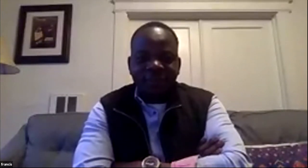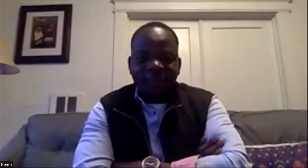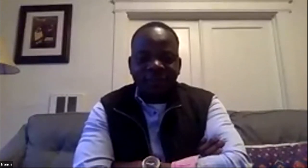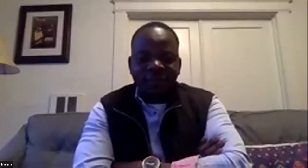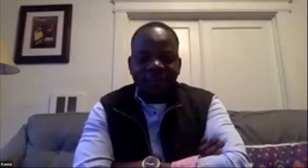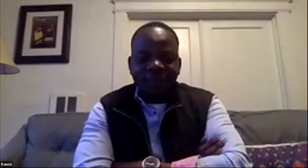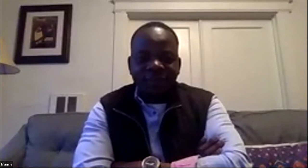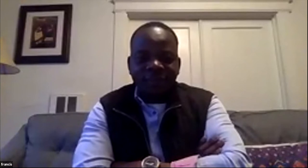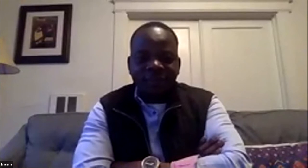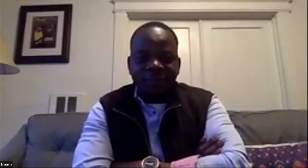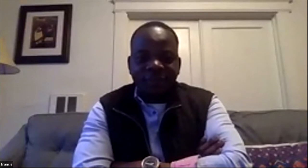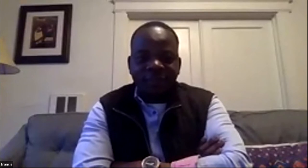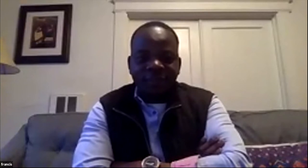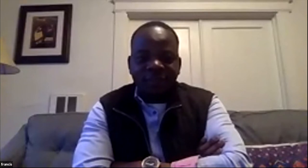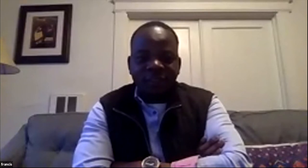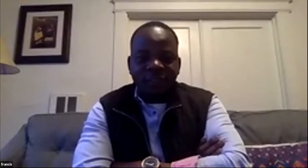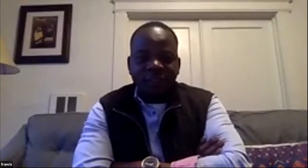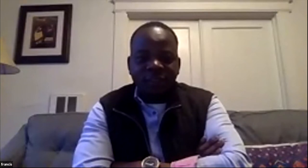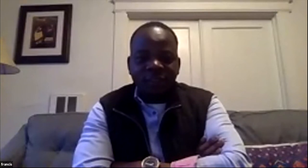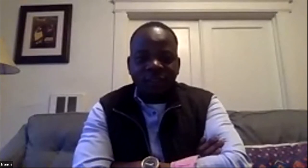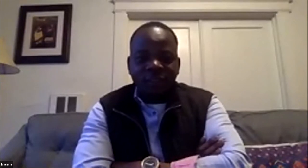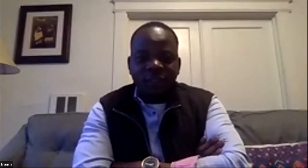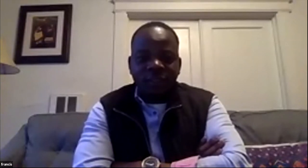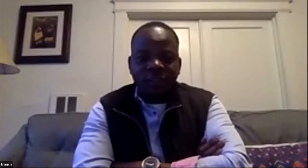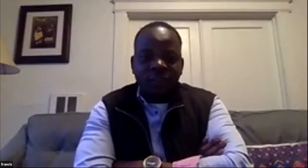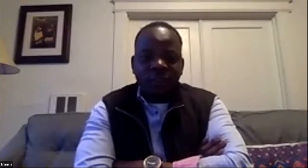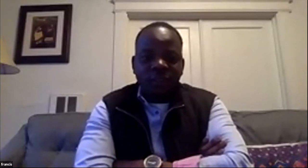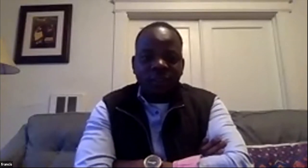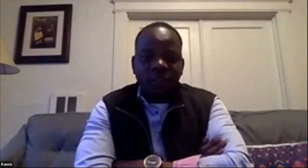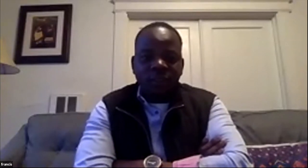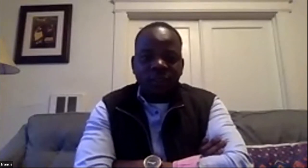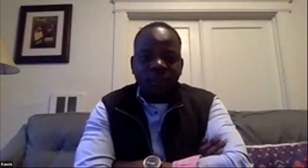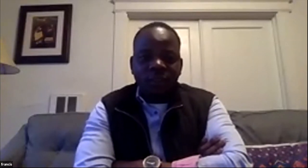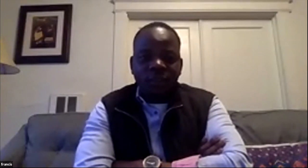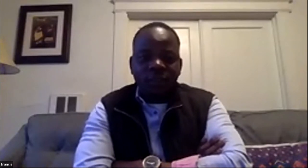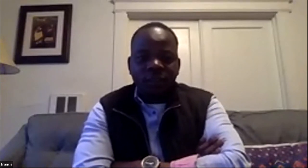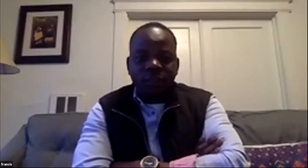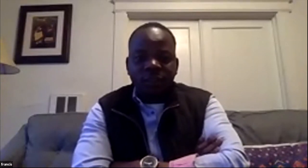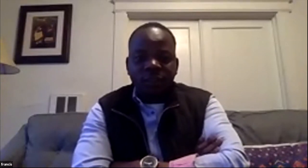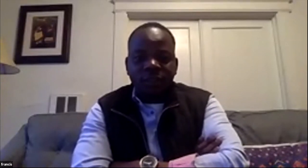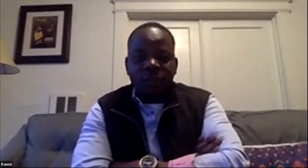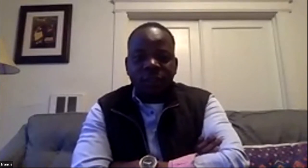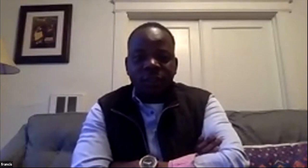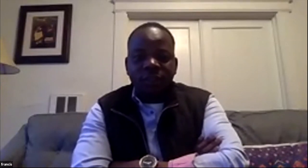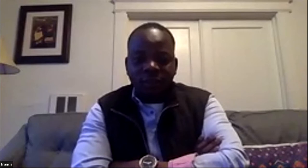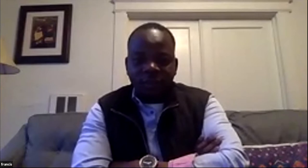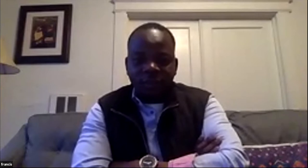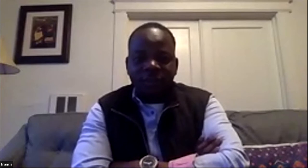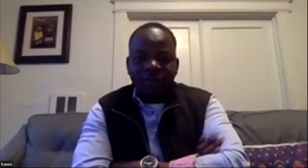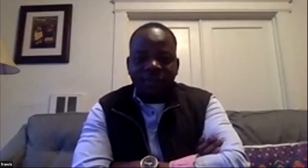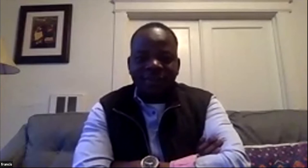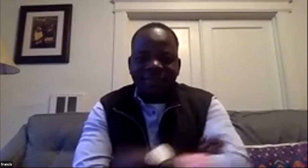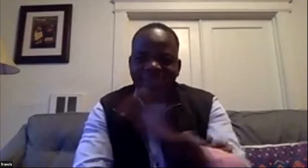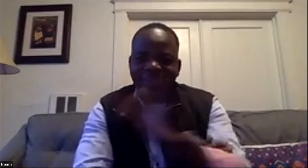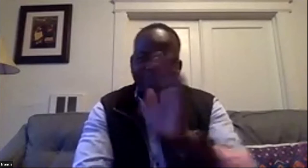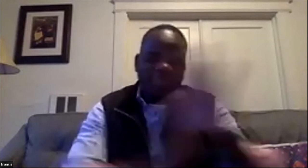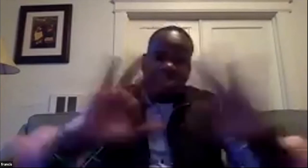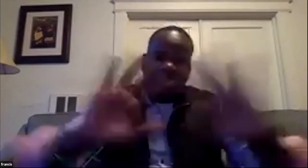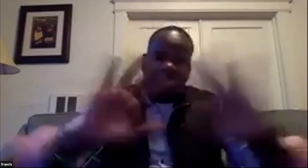gonna say bye okay okay thank you so much felicia for jumping on thank you so we're still going to